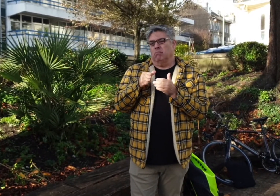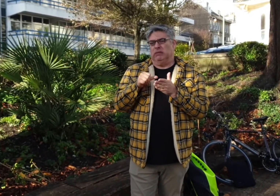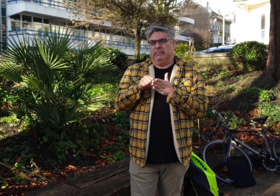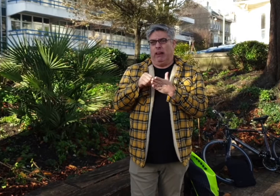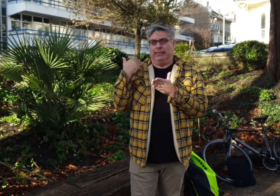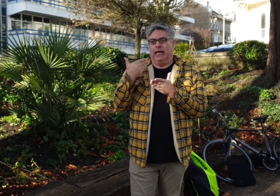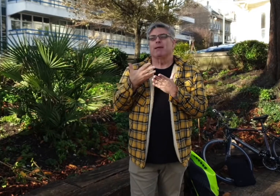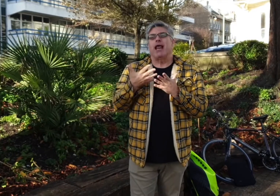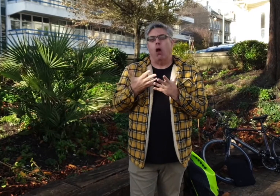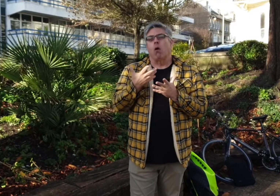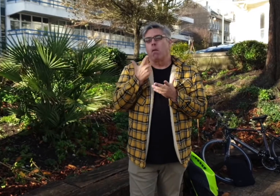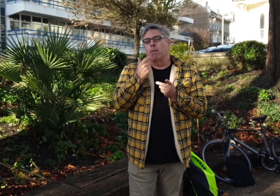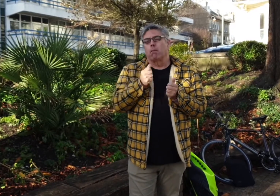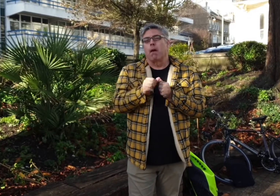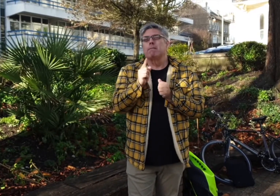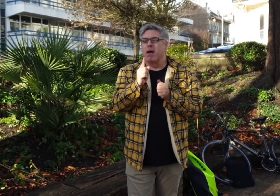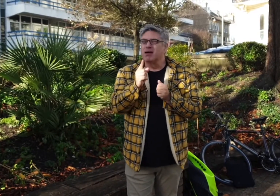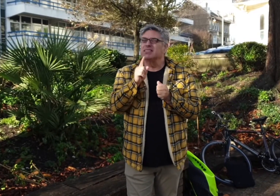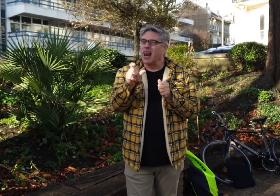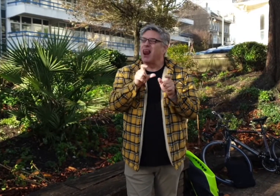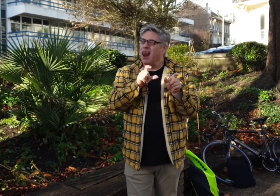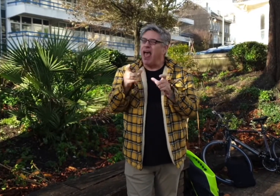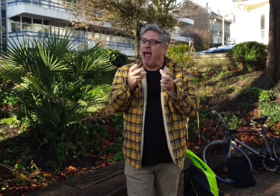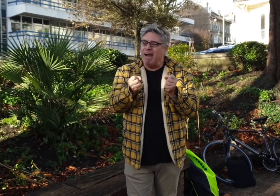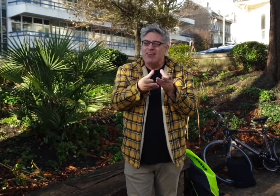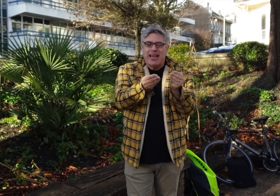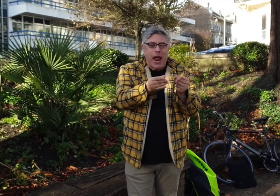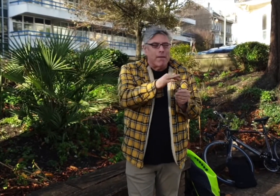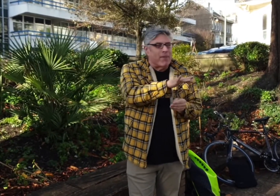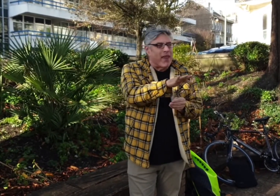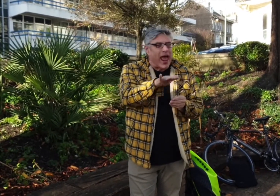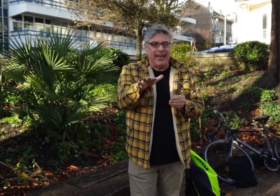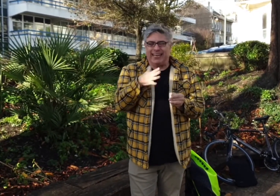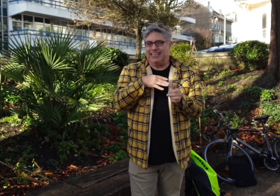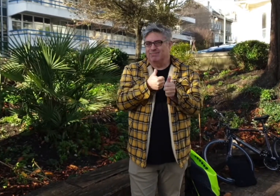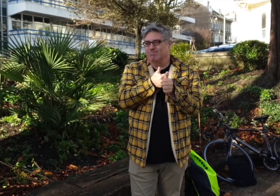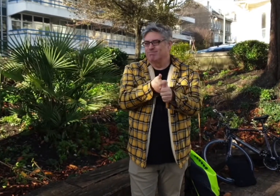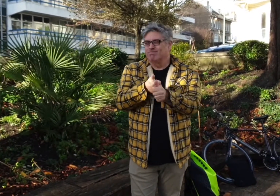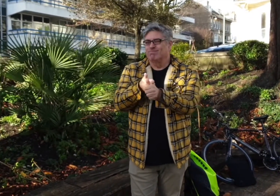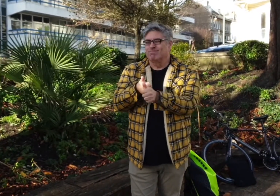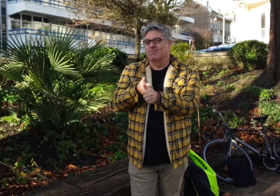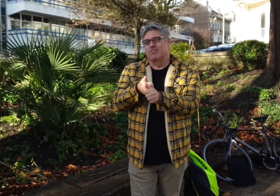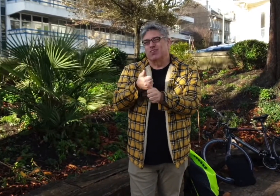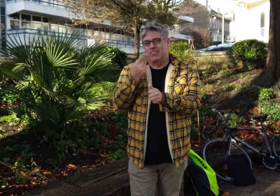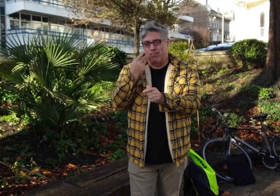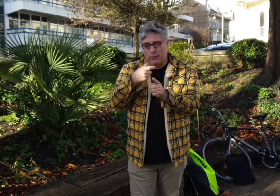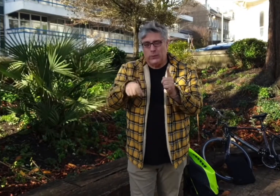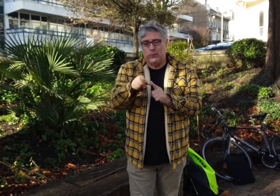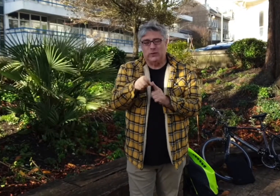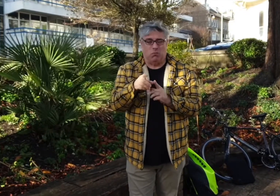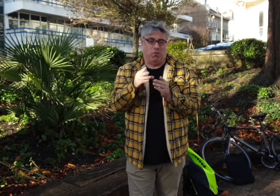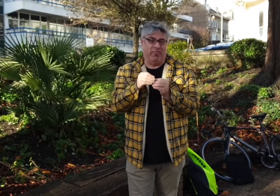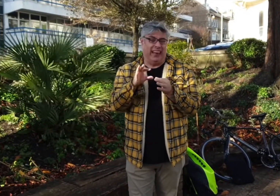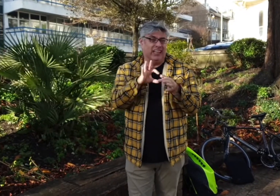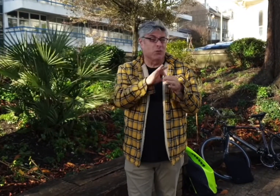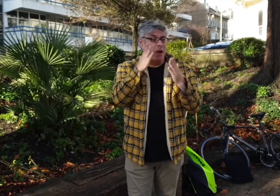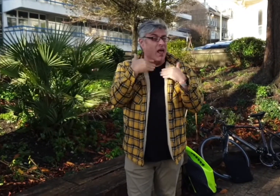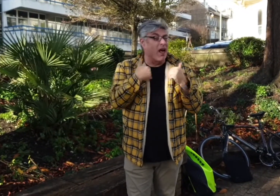what we've learned in terms of difficulties and barriers, hopefully that will stand us in good stead. But there's still a lot of